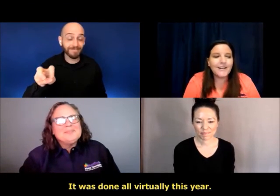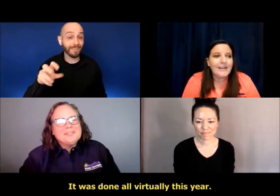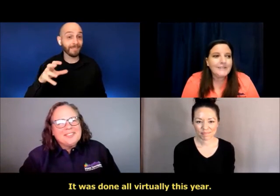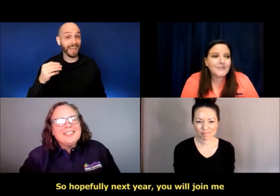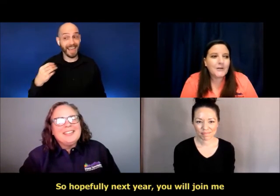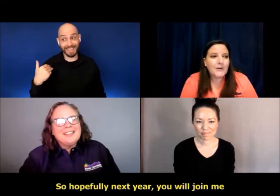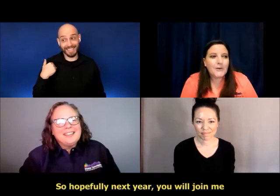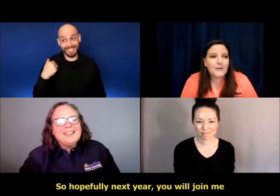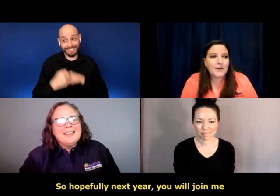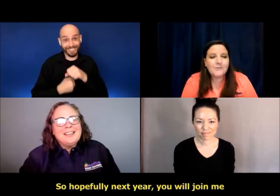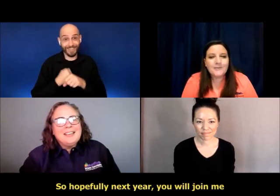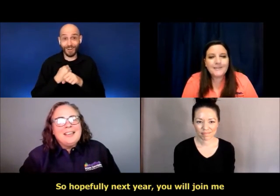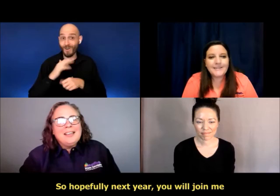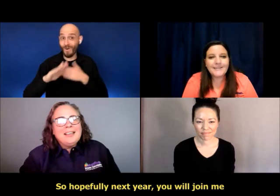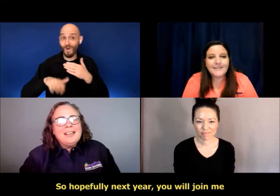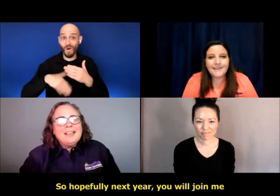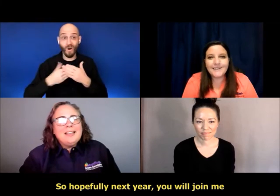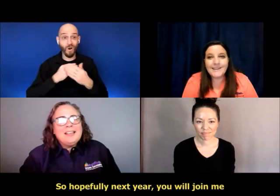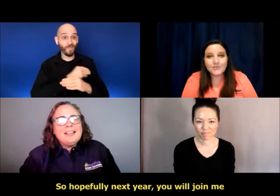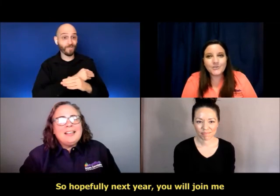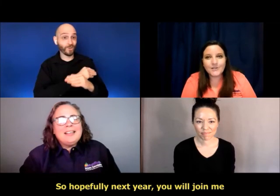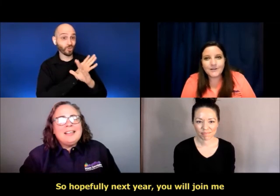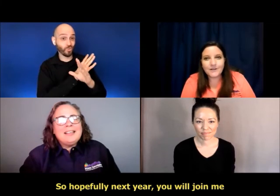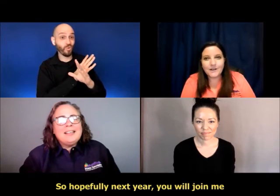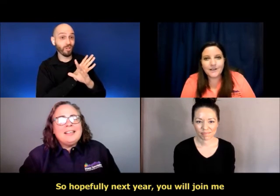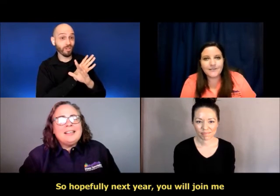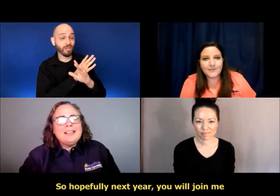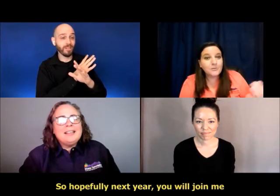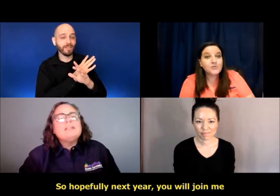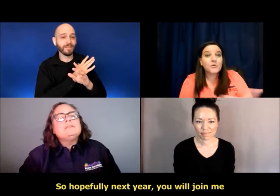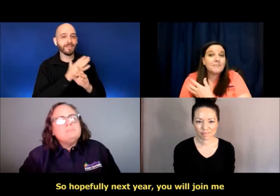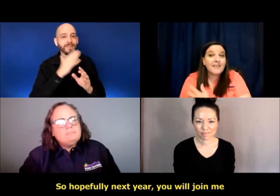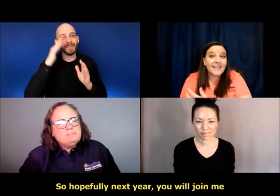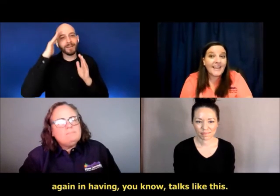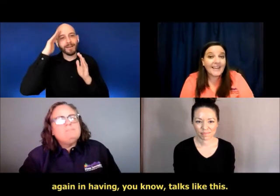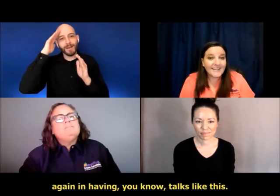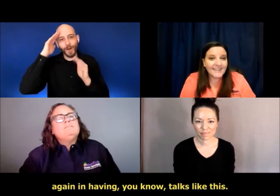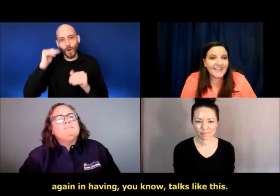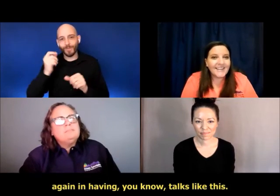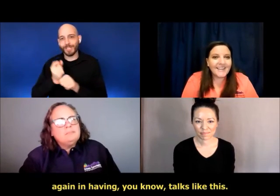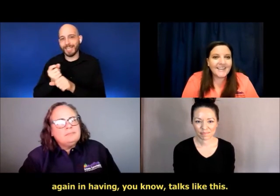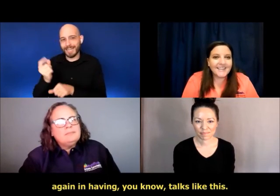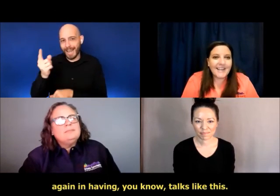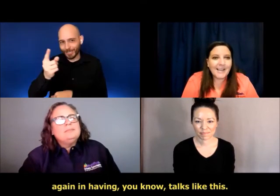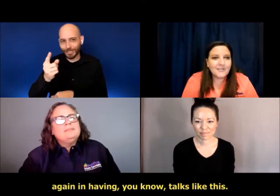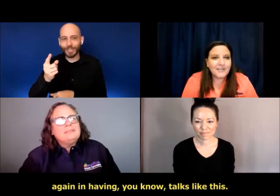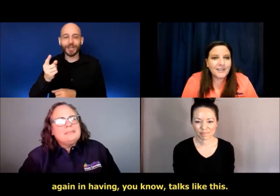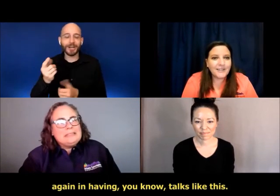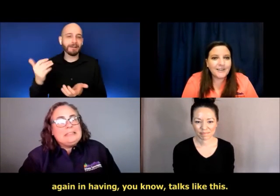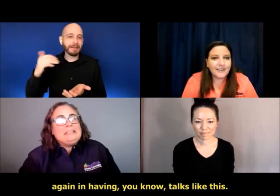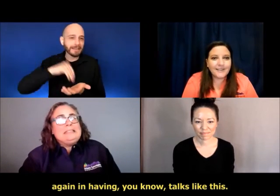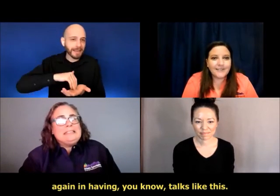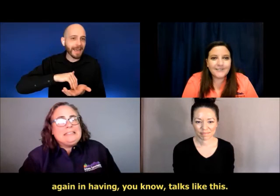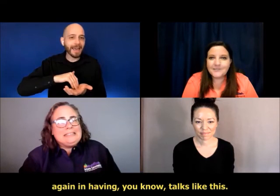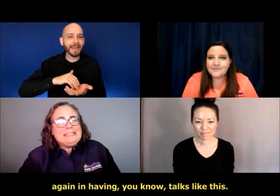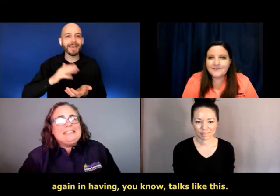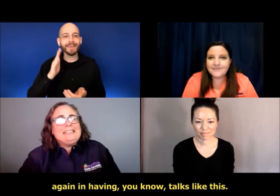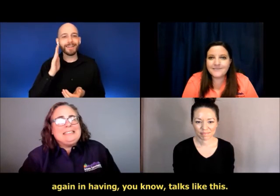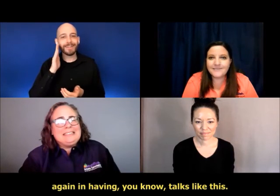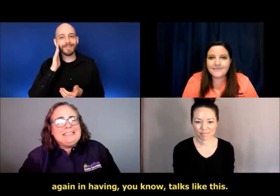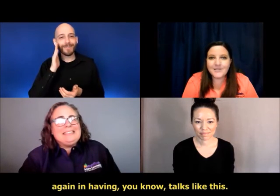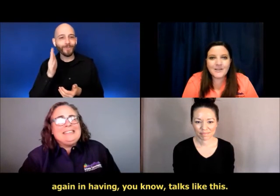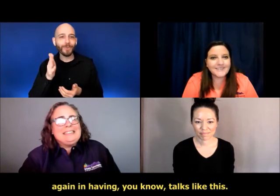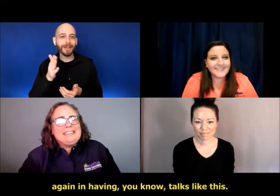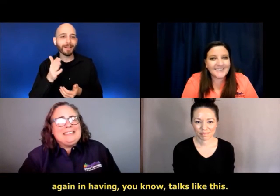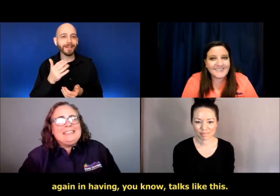year. So hopefully, uh, next year, uh, you would join me again and having, uh, you know,